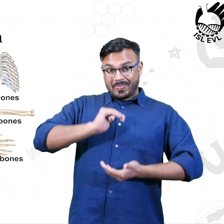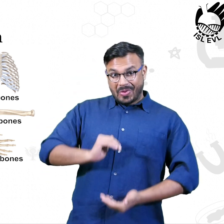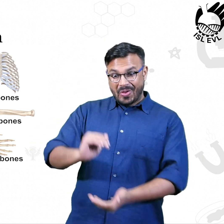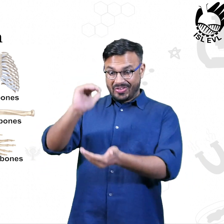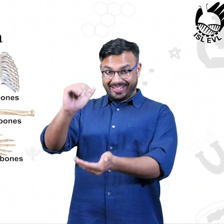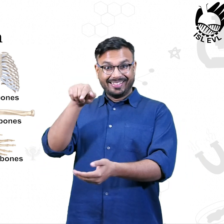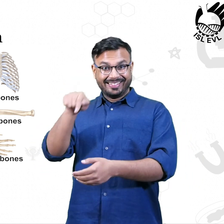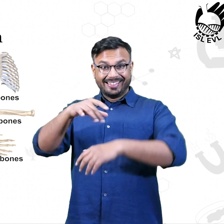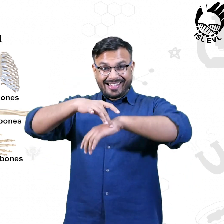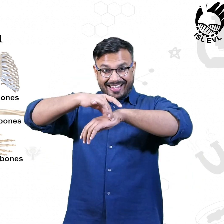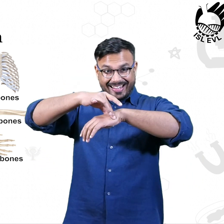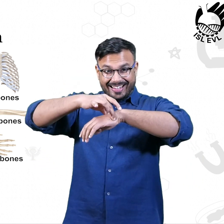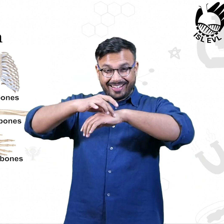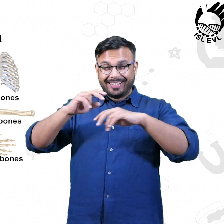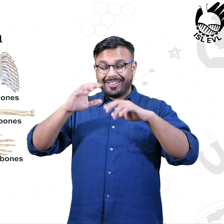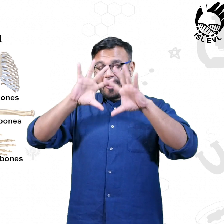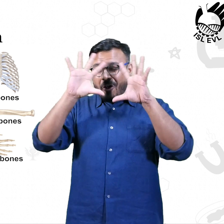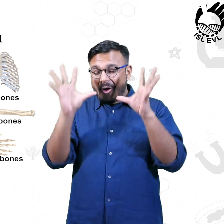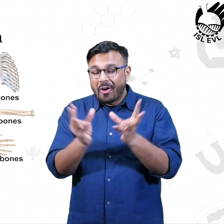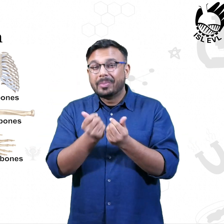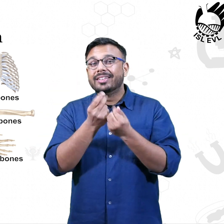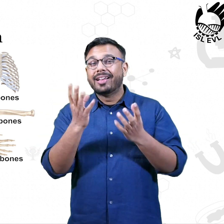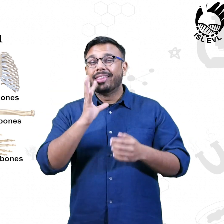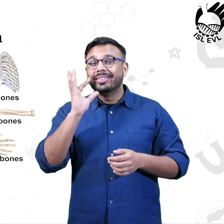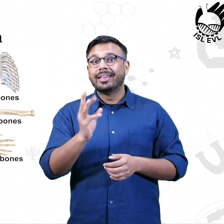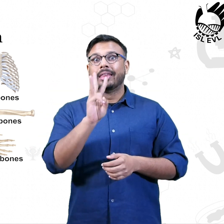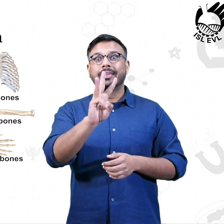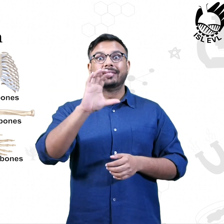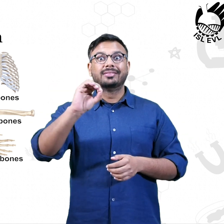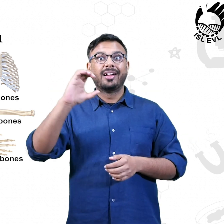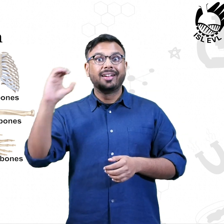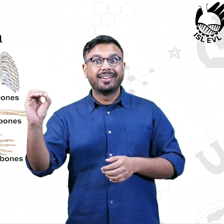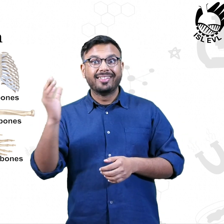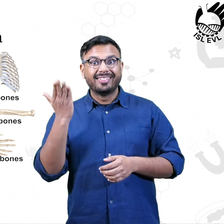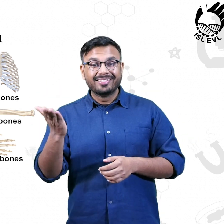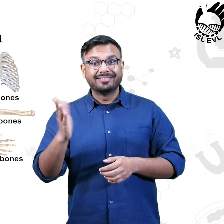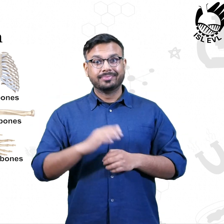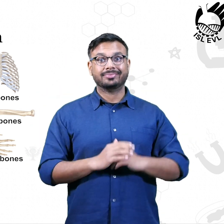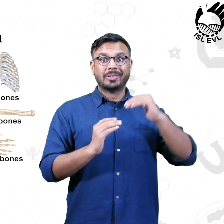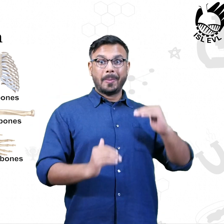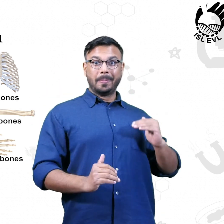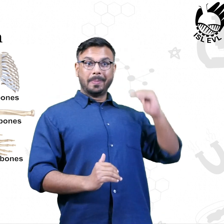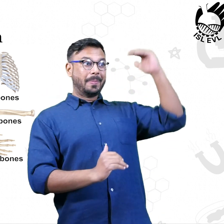During infancy, humans have 300 bones. As we grow older,